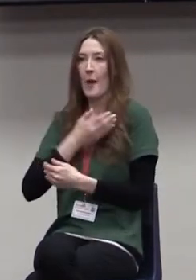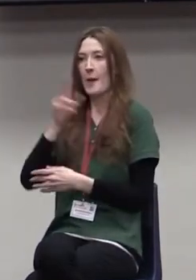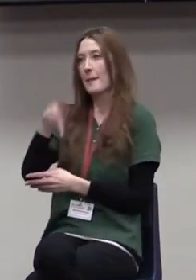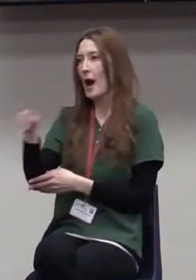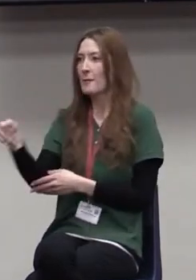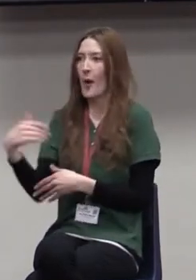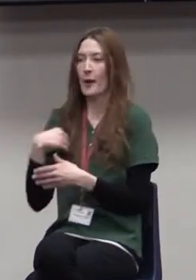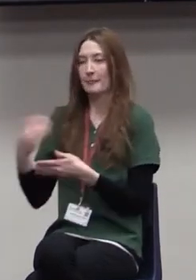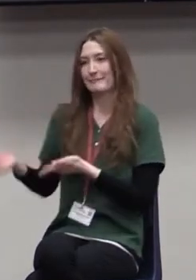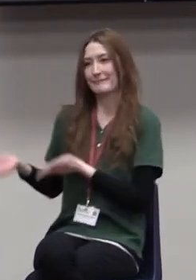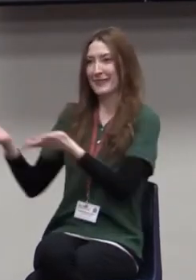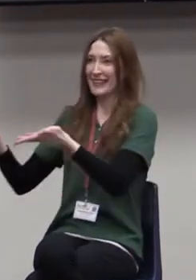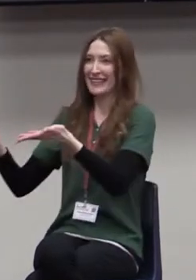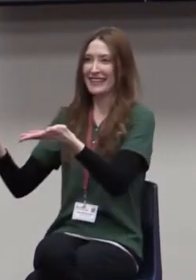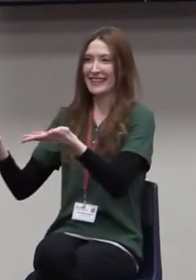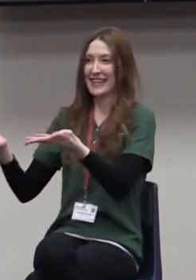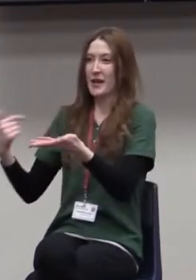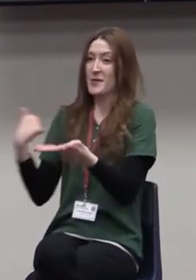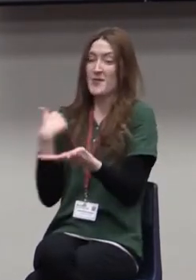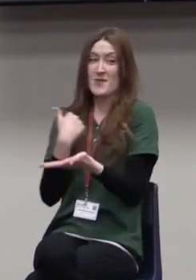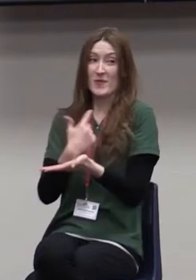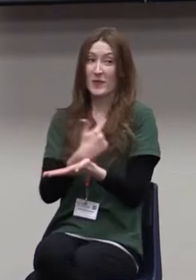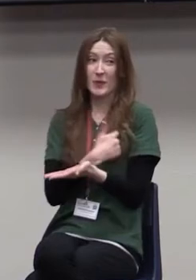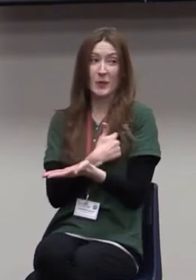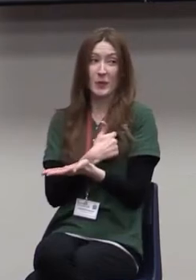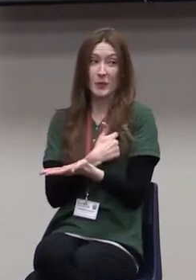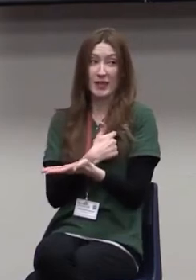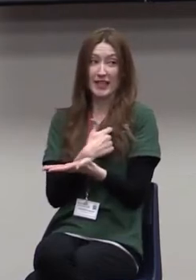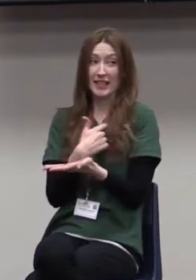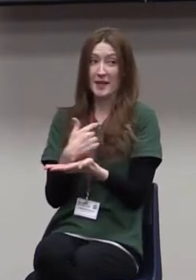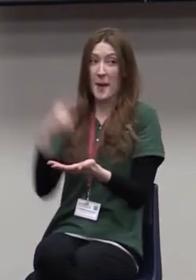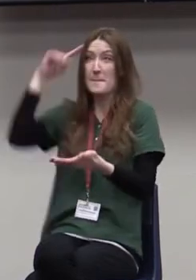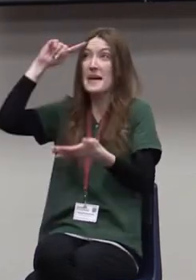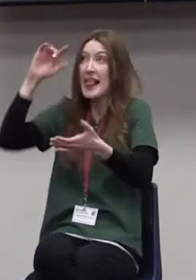We're almost naive enough to think that they're listening to the announcements.